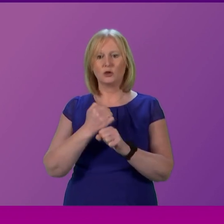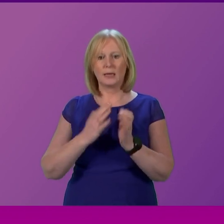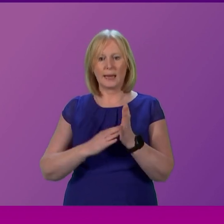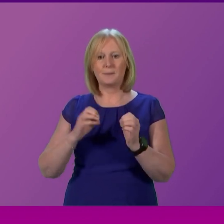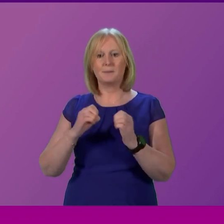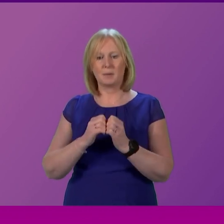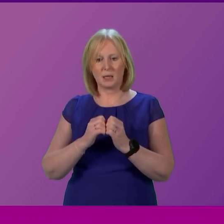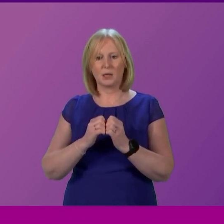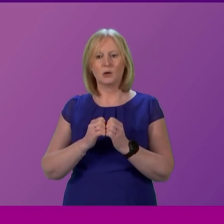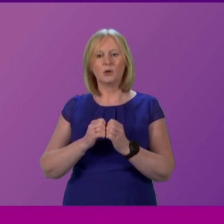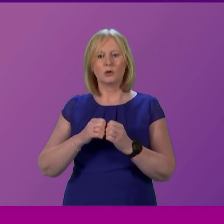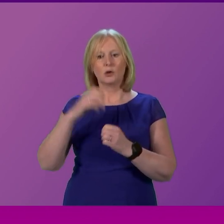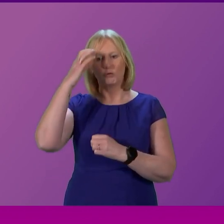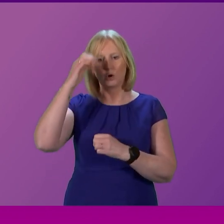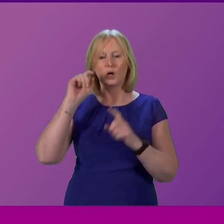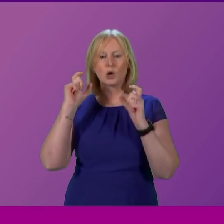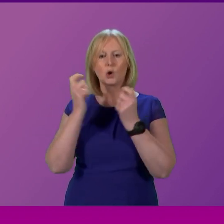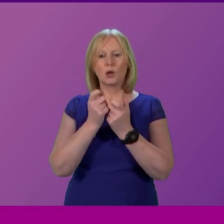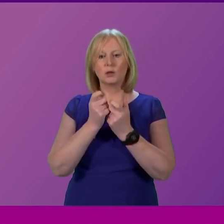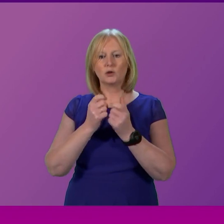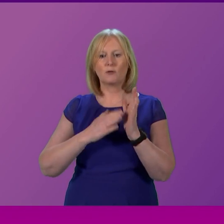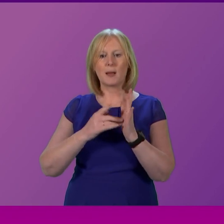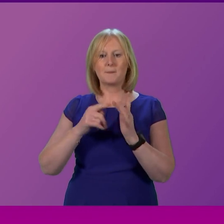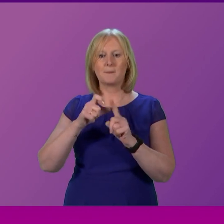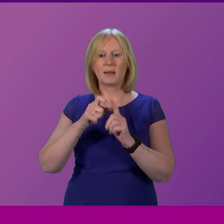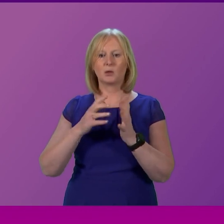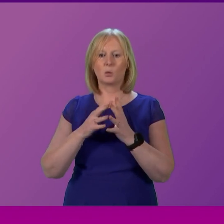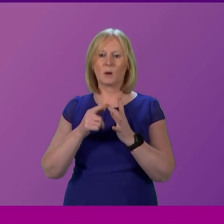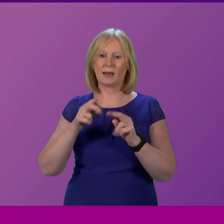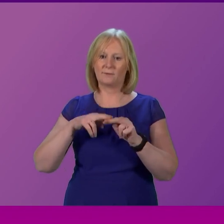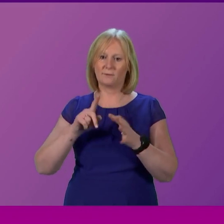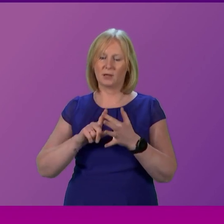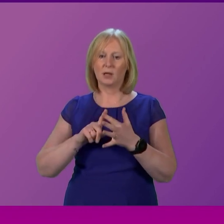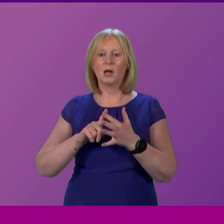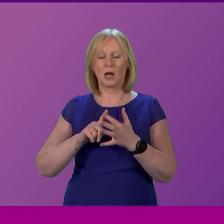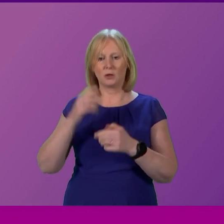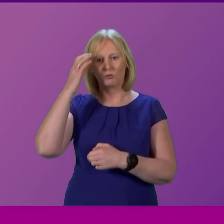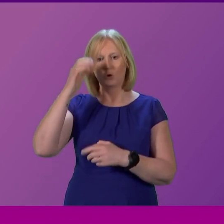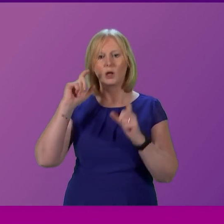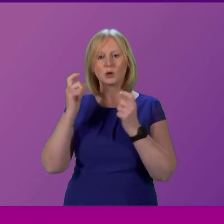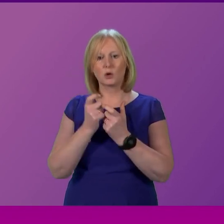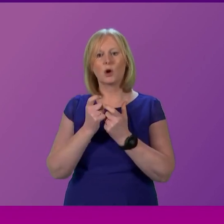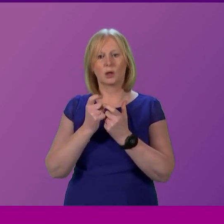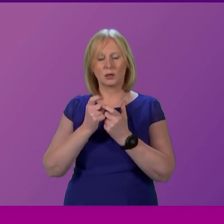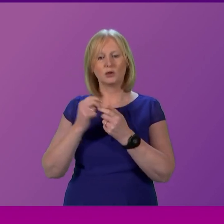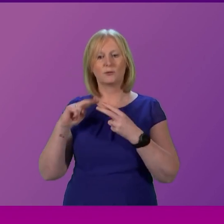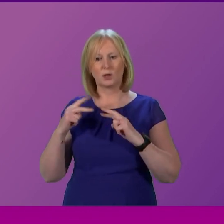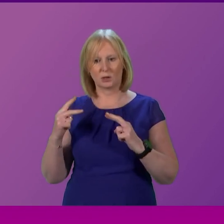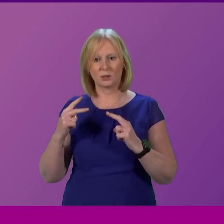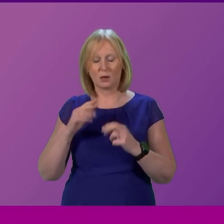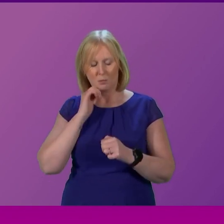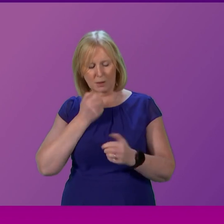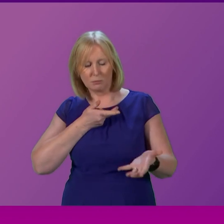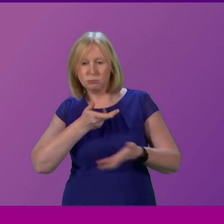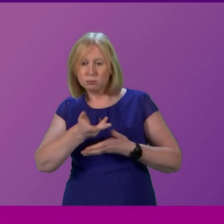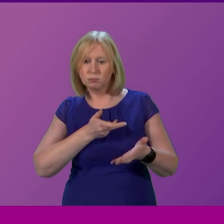Royal College of Midwives and the Royal College of Nurses that has taken place. I will continue to pursue meaningful dialogue with all trade unions